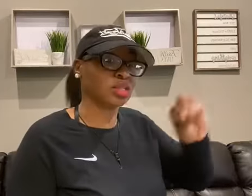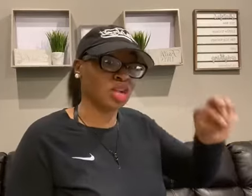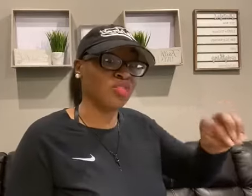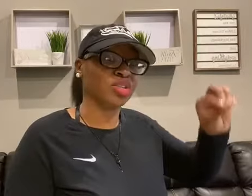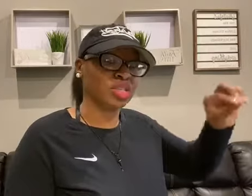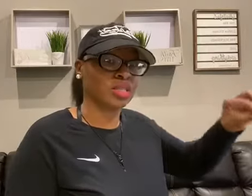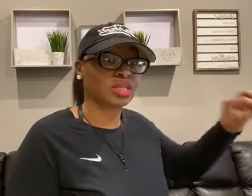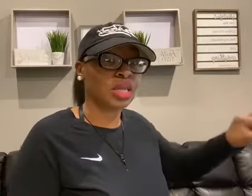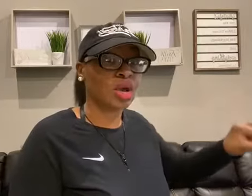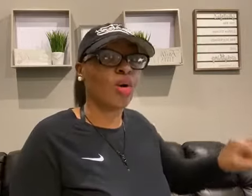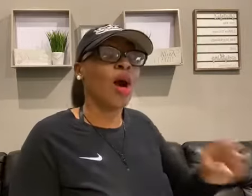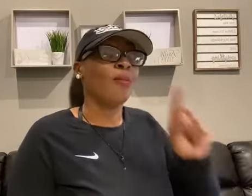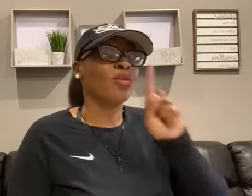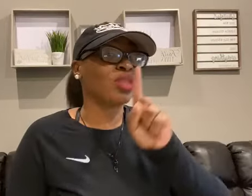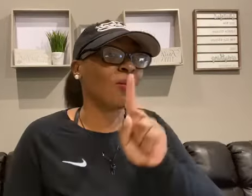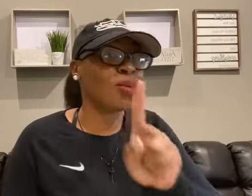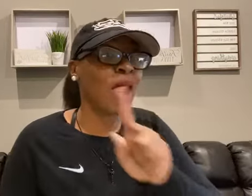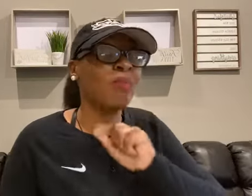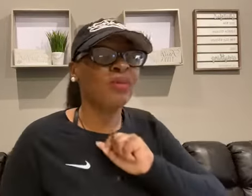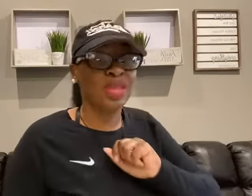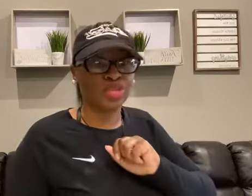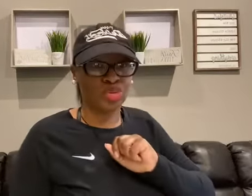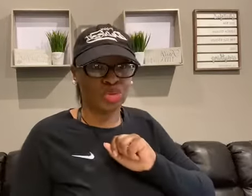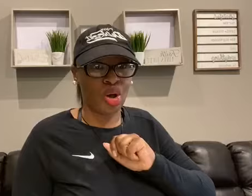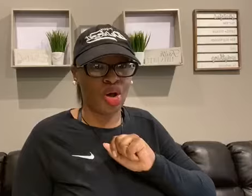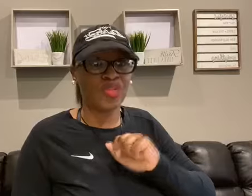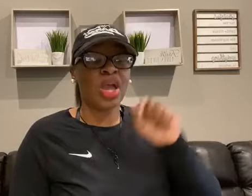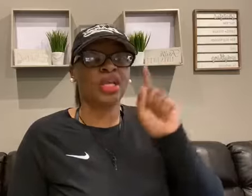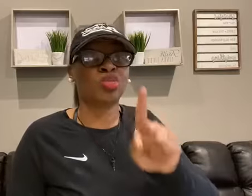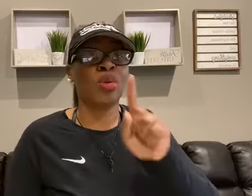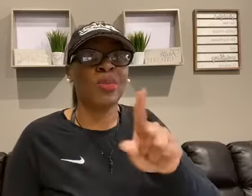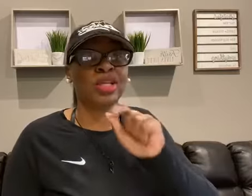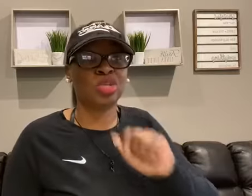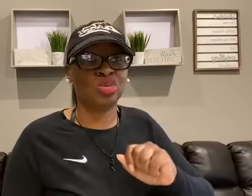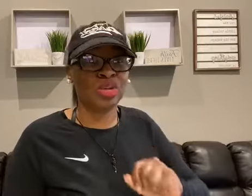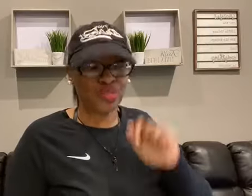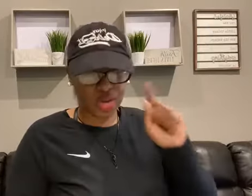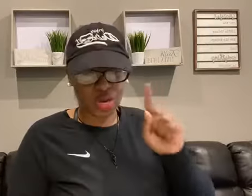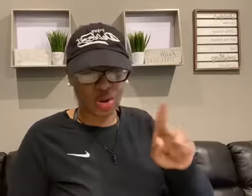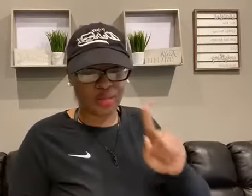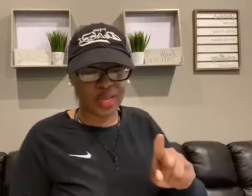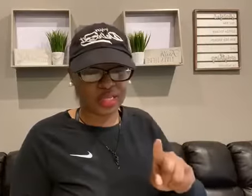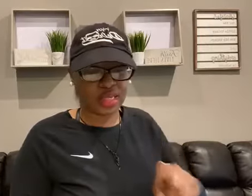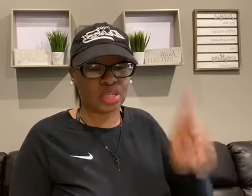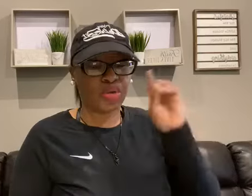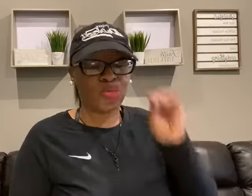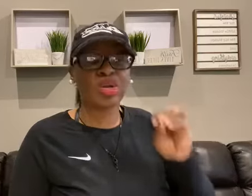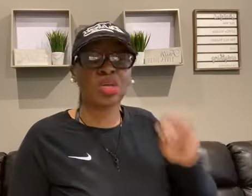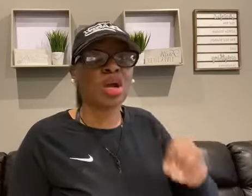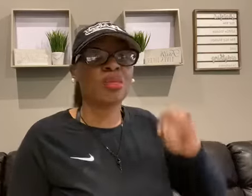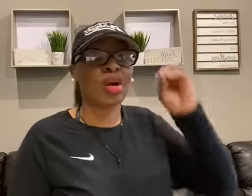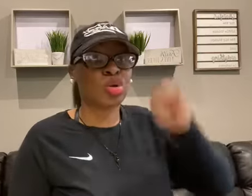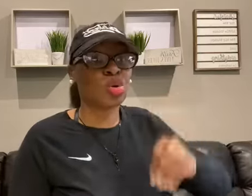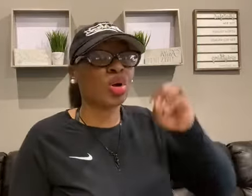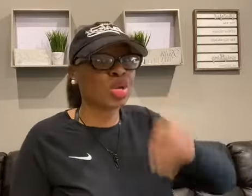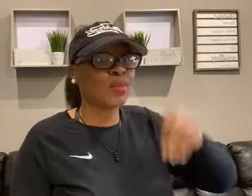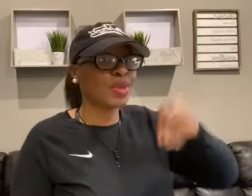it's a service, it's a skill, but the problem that you solve is what makes you different in your business. So if we're talking about growing your